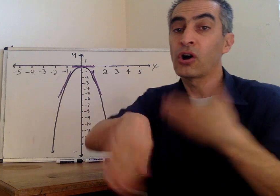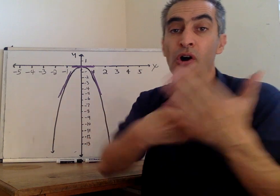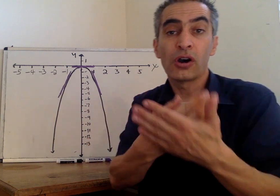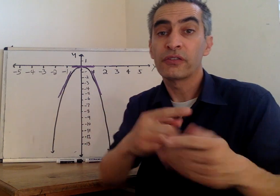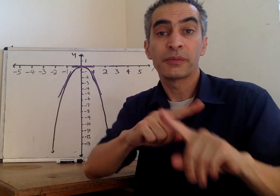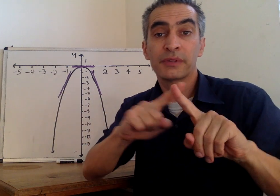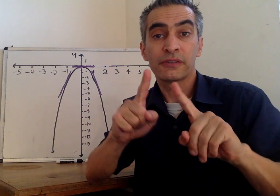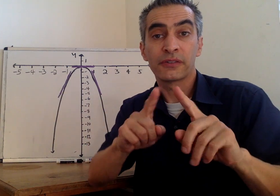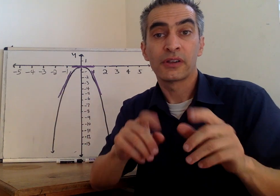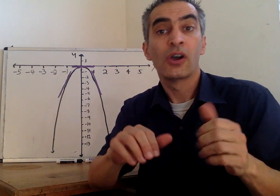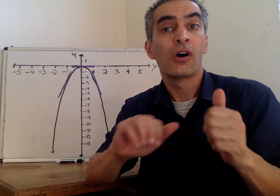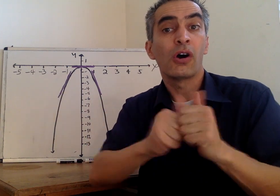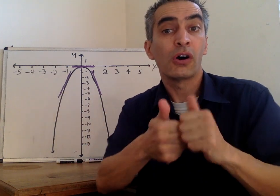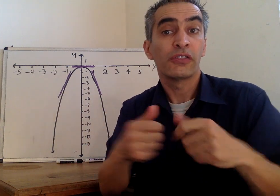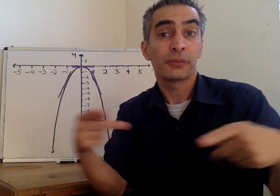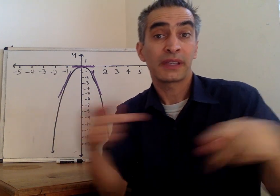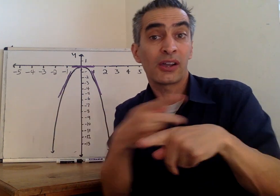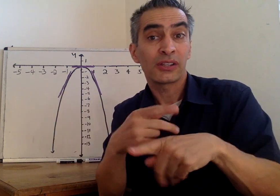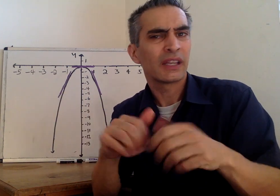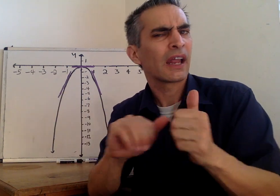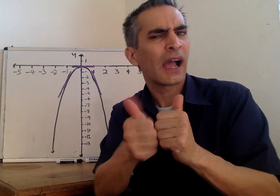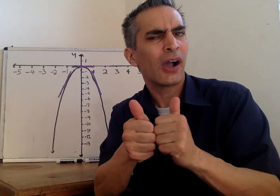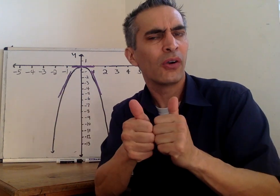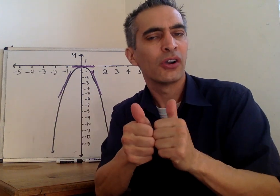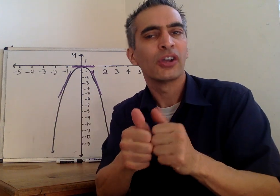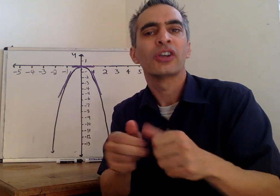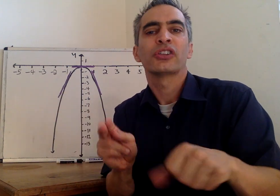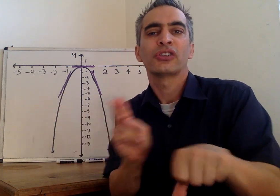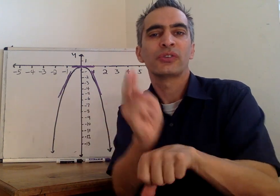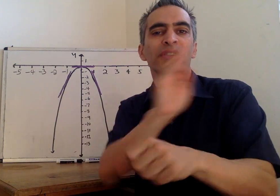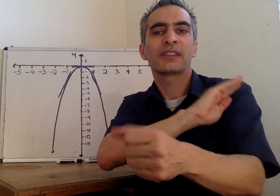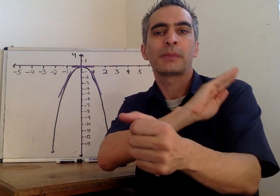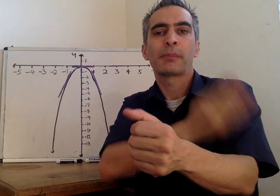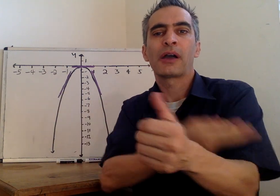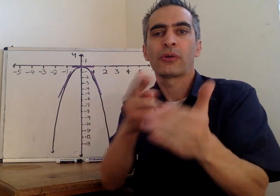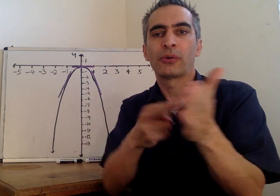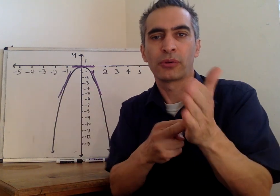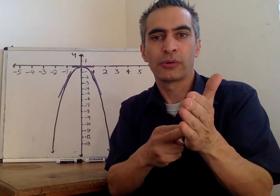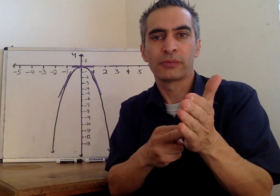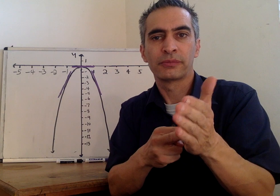All of them are different. All of them calculated using the power rule.